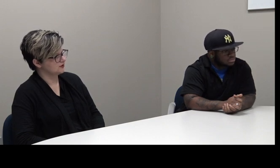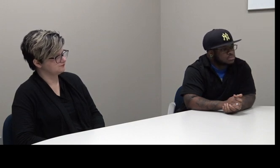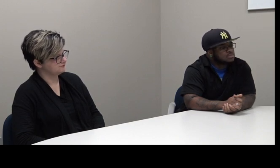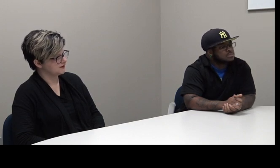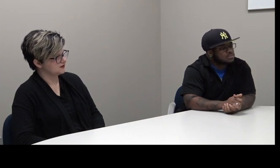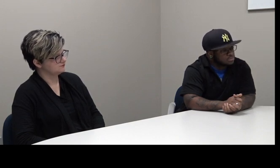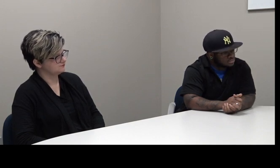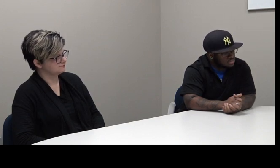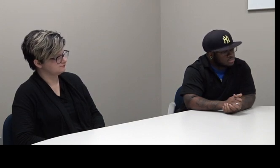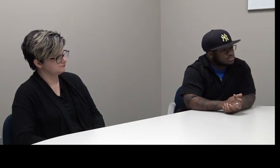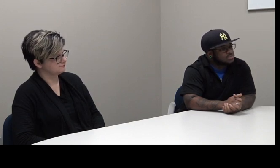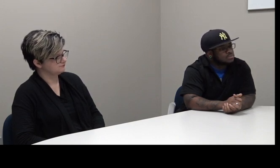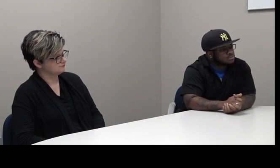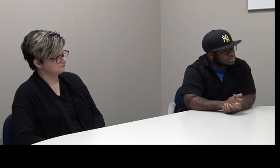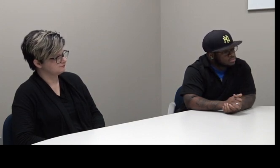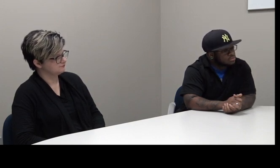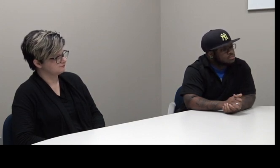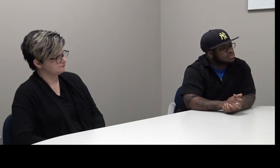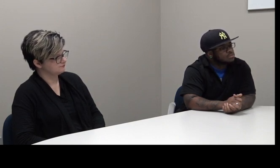All right, got it.